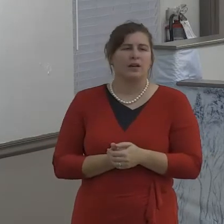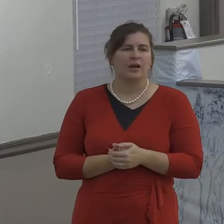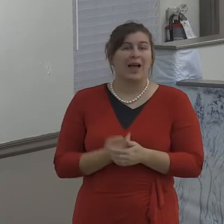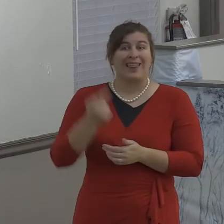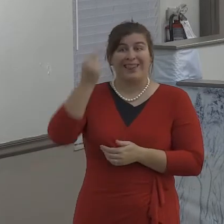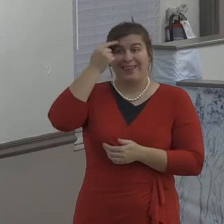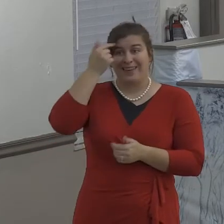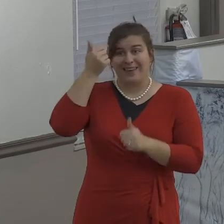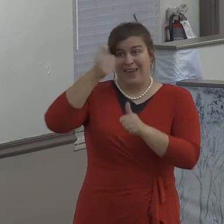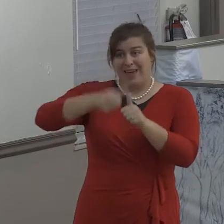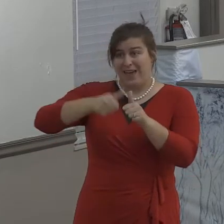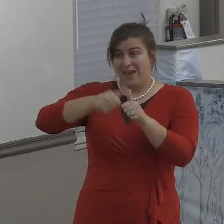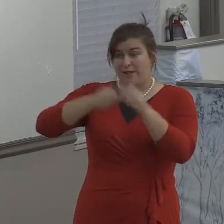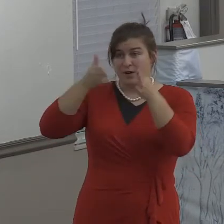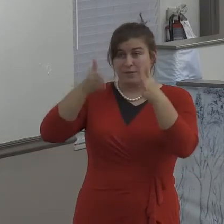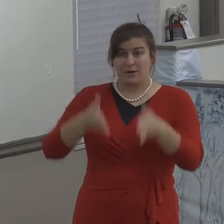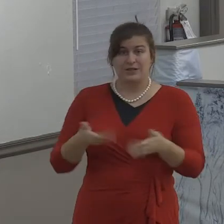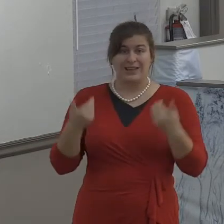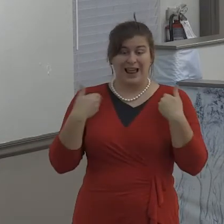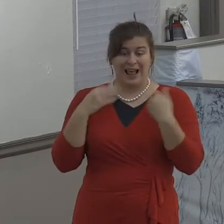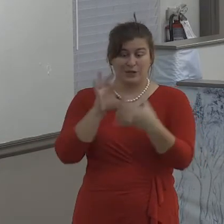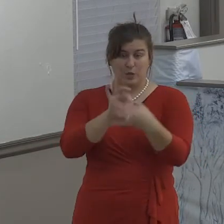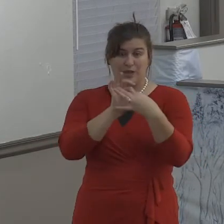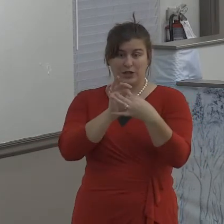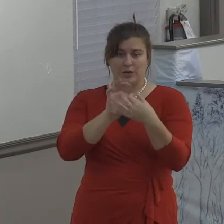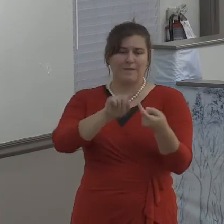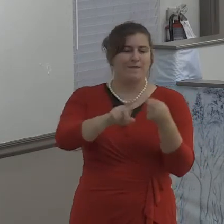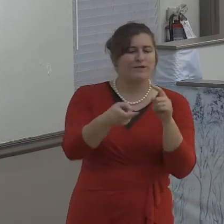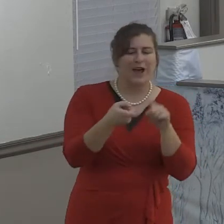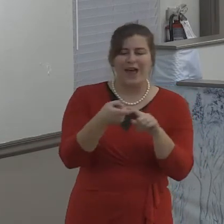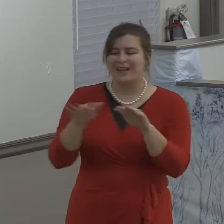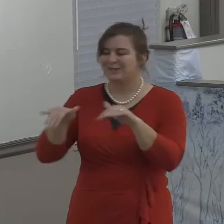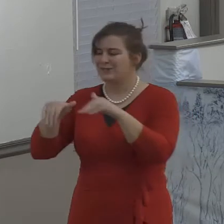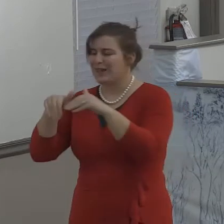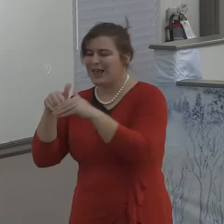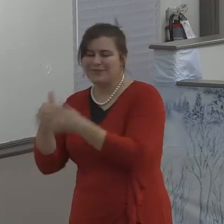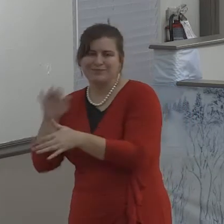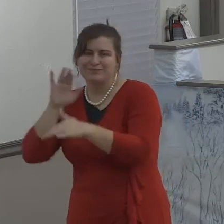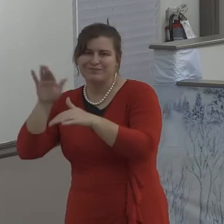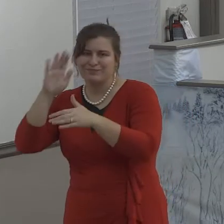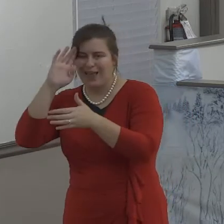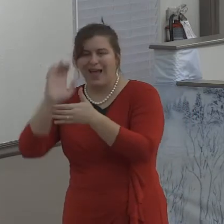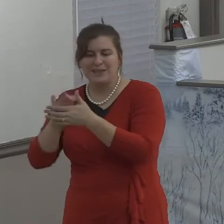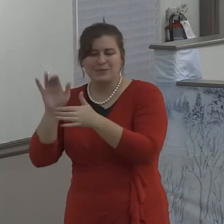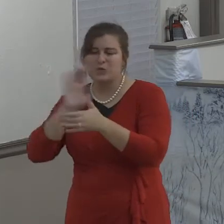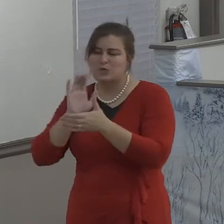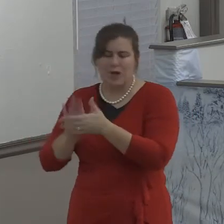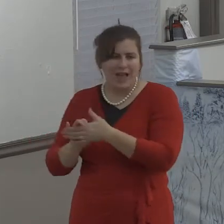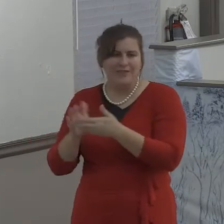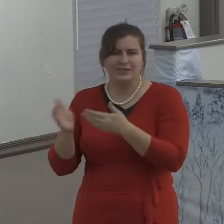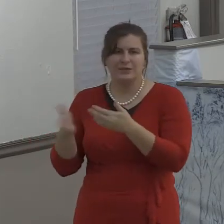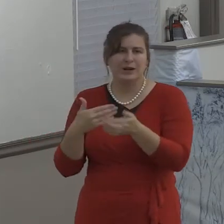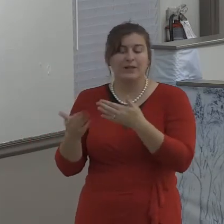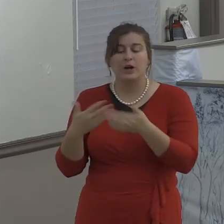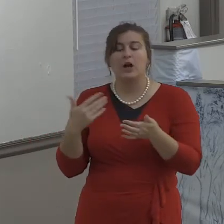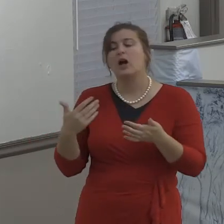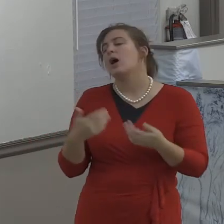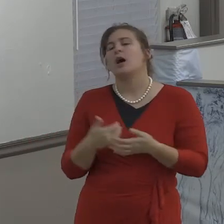You know, in, in counseling when someone says, well, every time that,